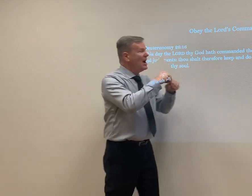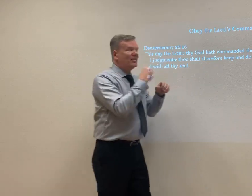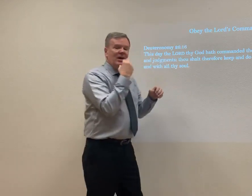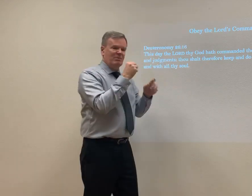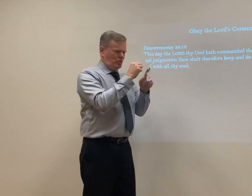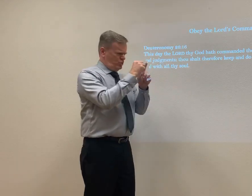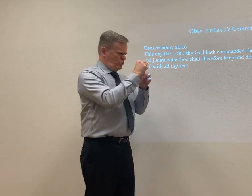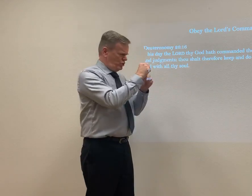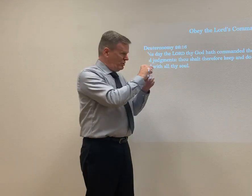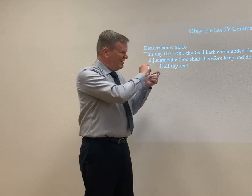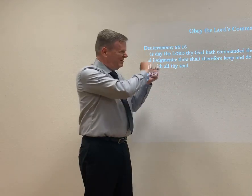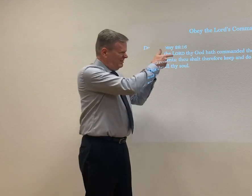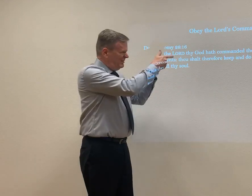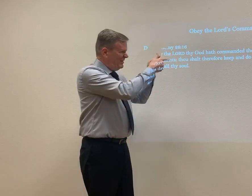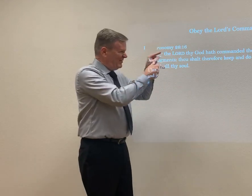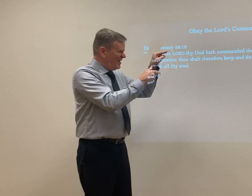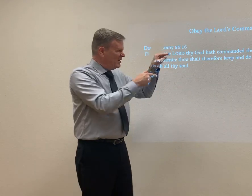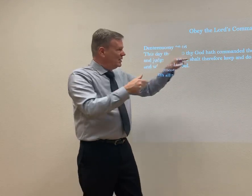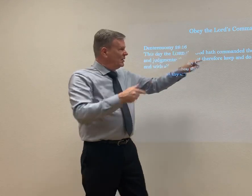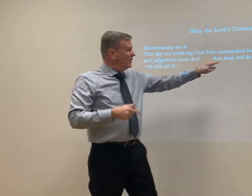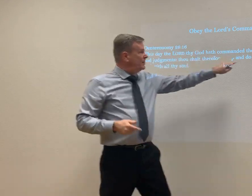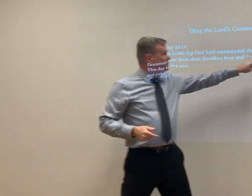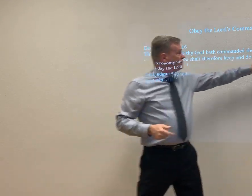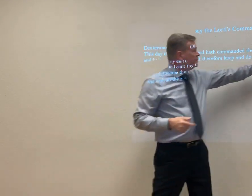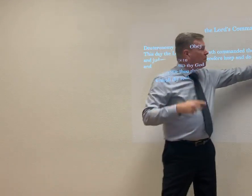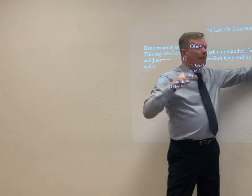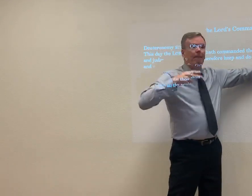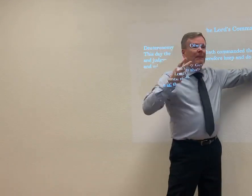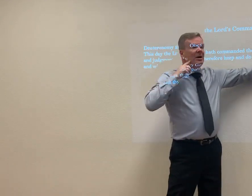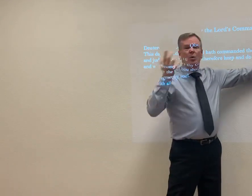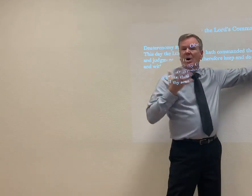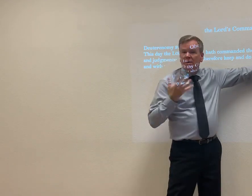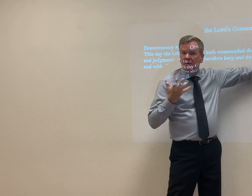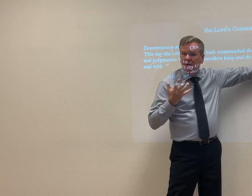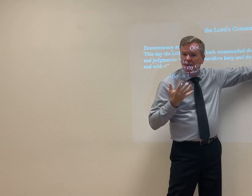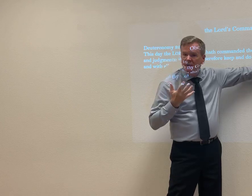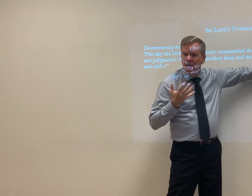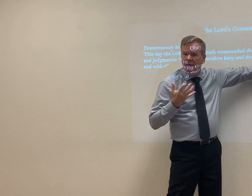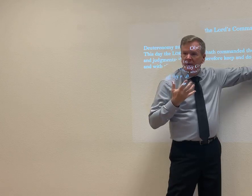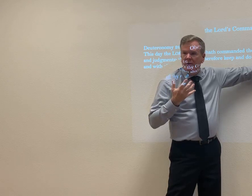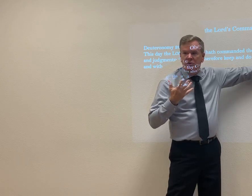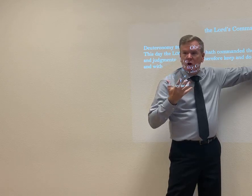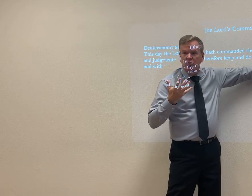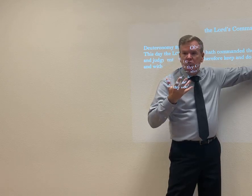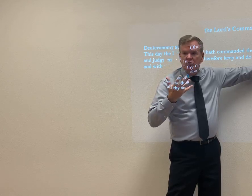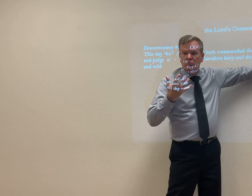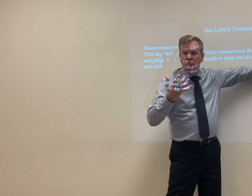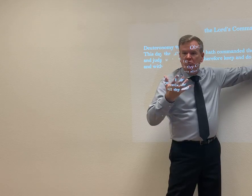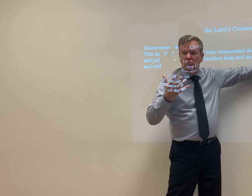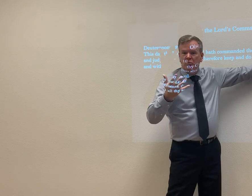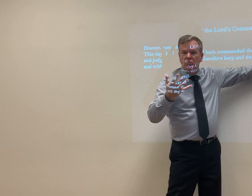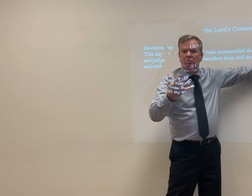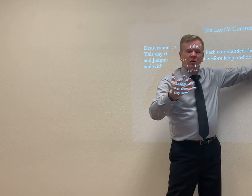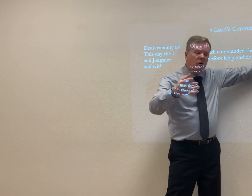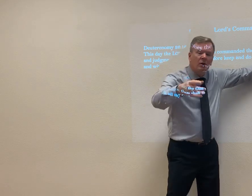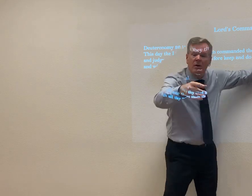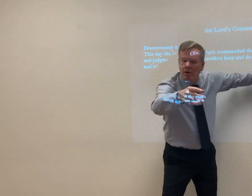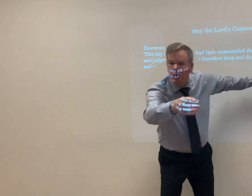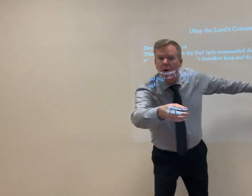In the Hebrew, this particular, I mean, we're translating this from Hebrew. So statutes here. Does anybody know what this is meaning, what